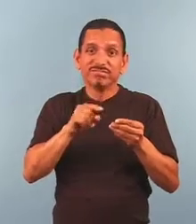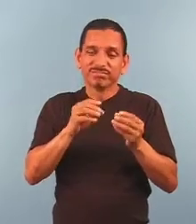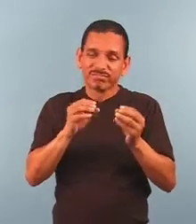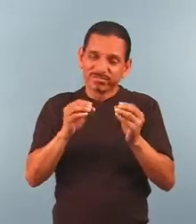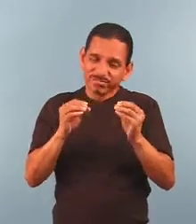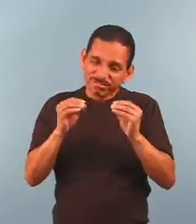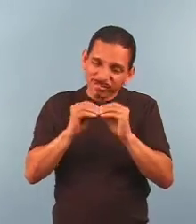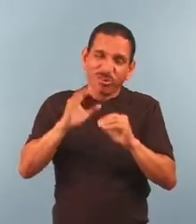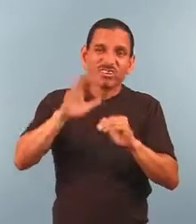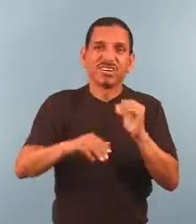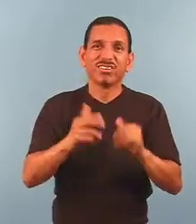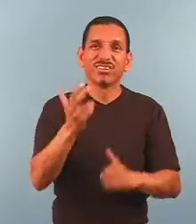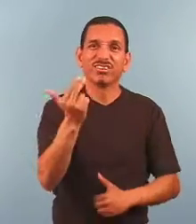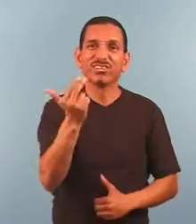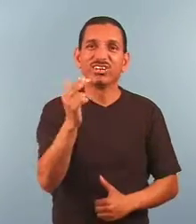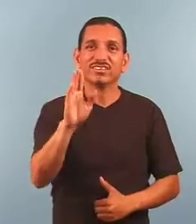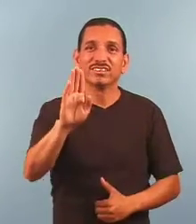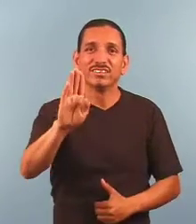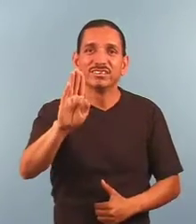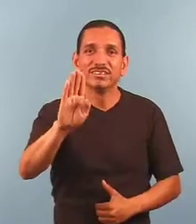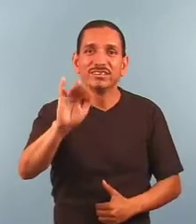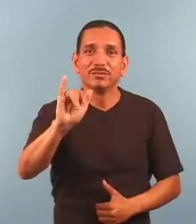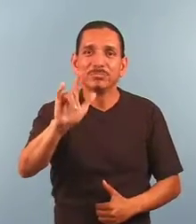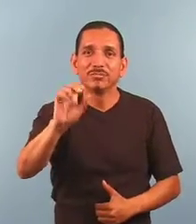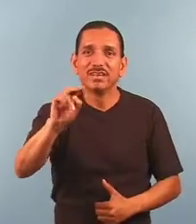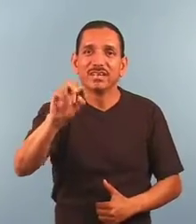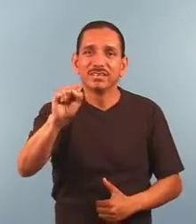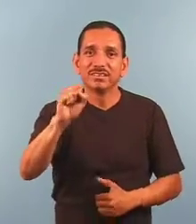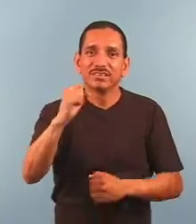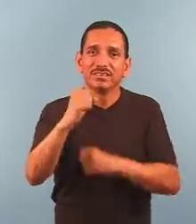more than 13 billion years,